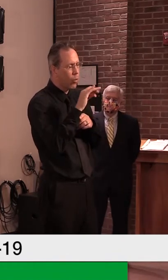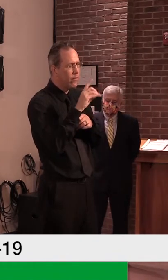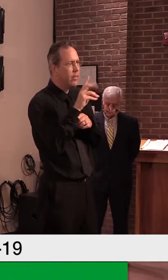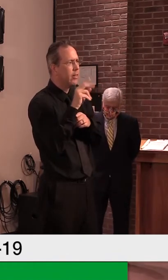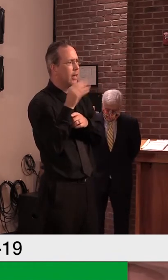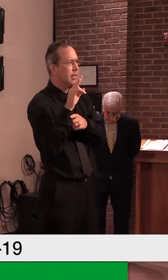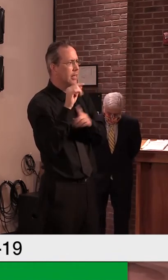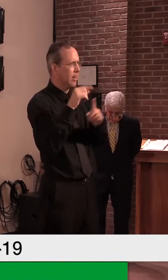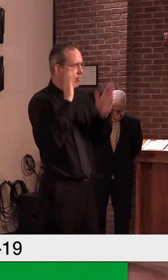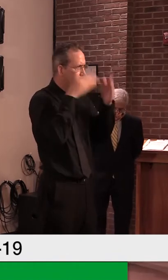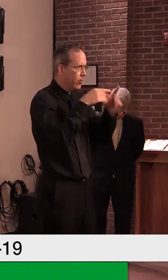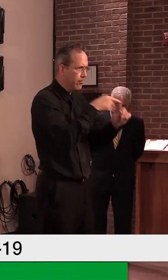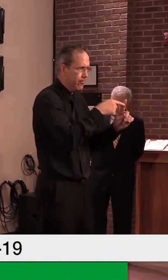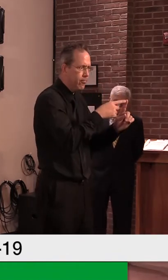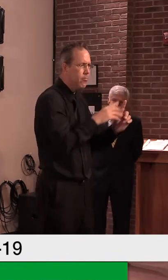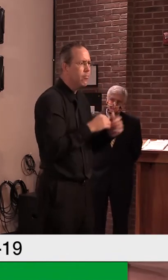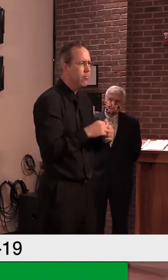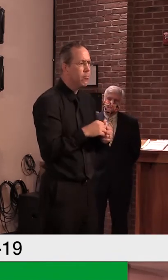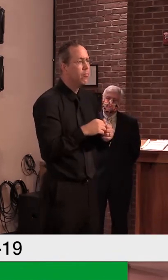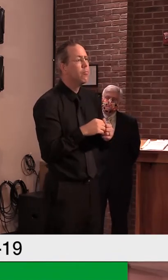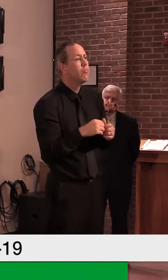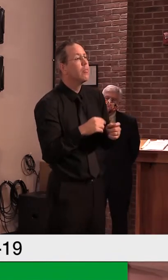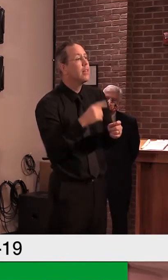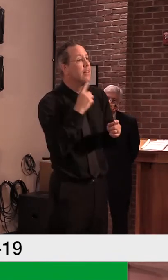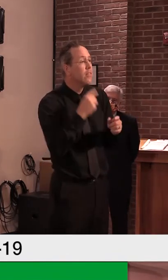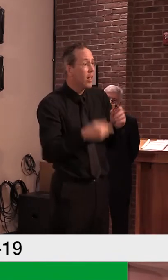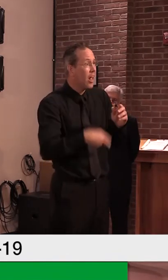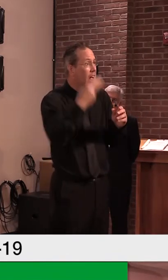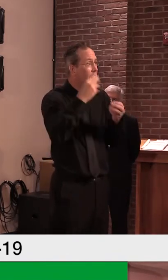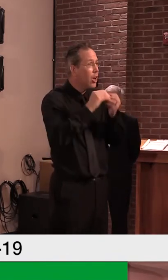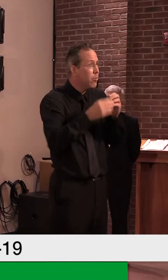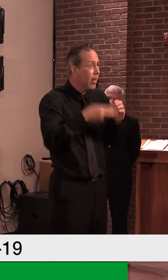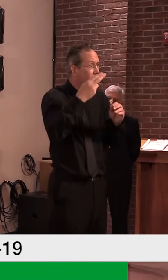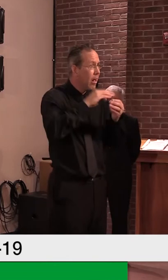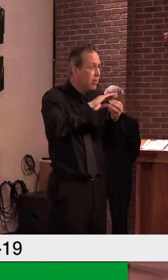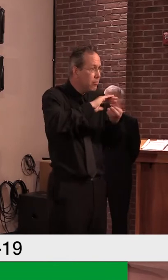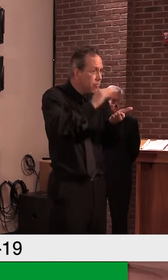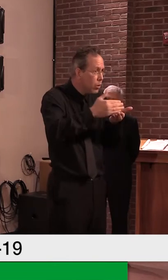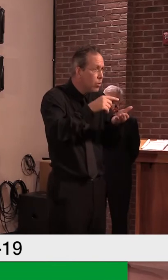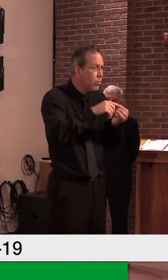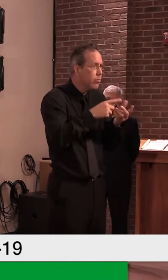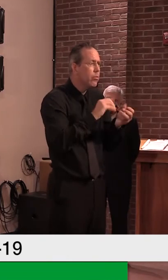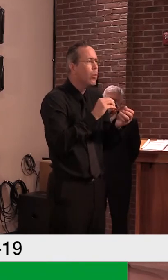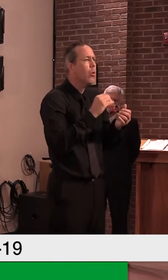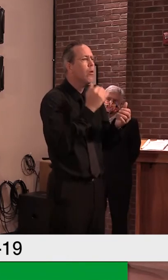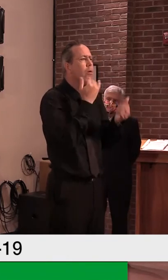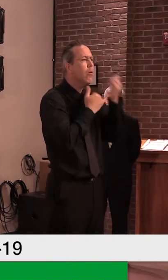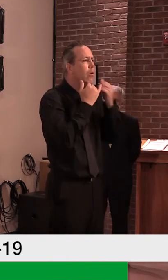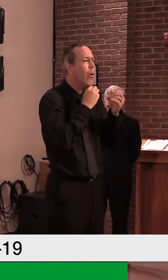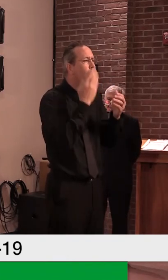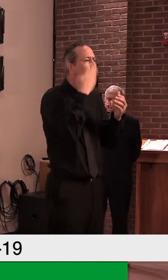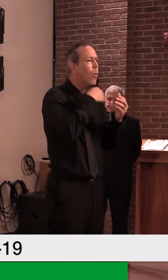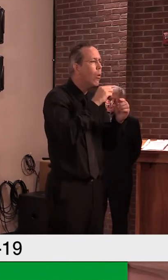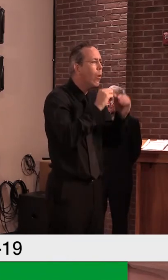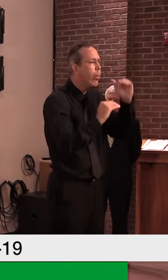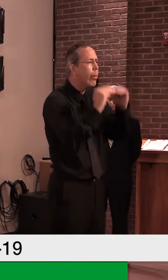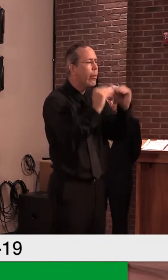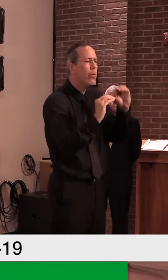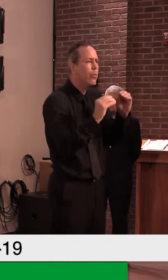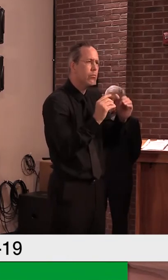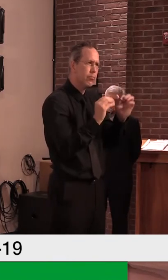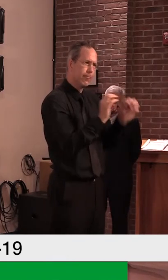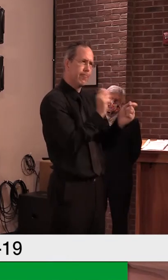test is not mistaking another coronavirus for the SARS-CoV-2. So we feel pretty comfortable that